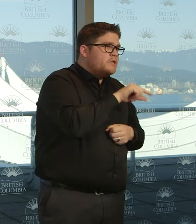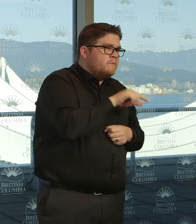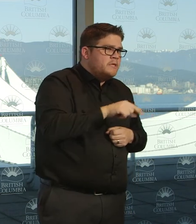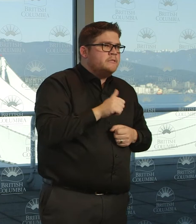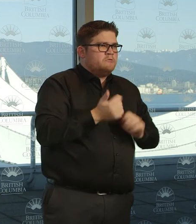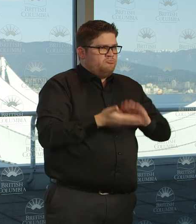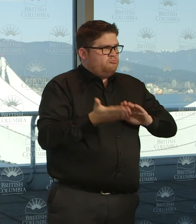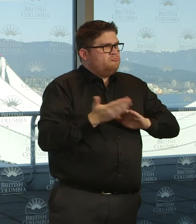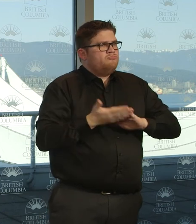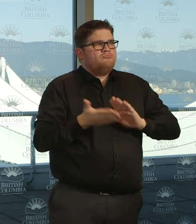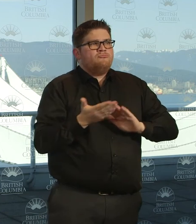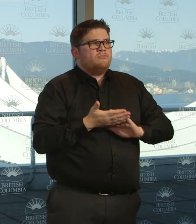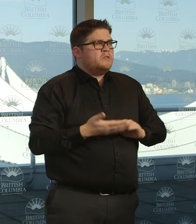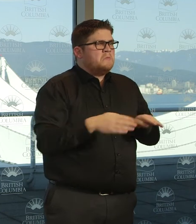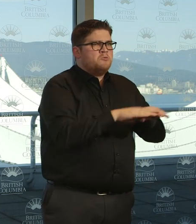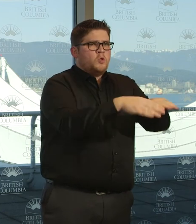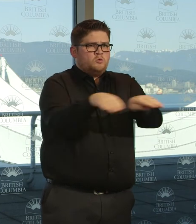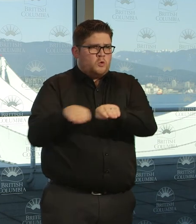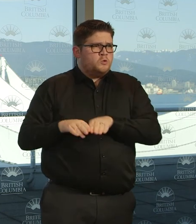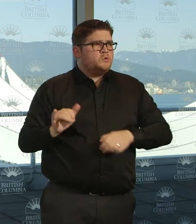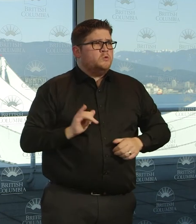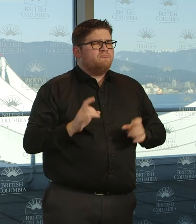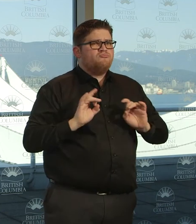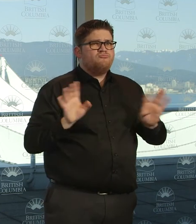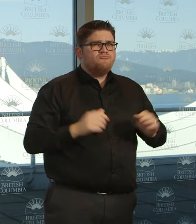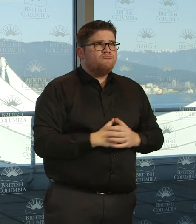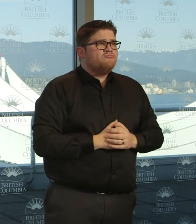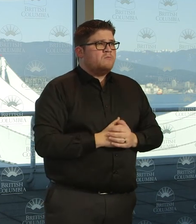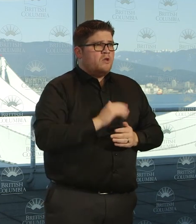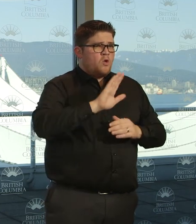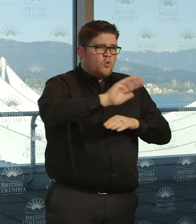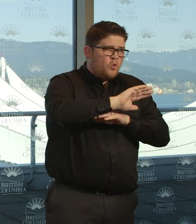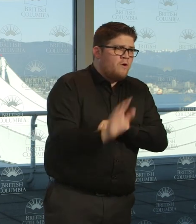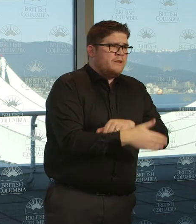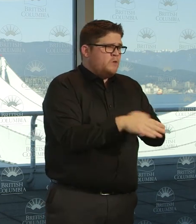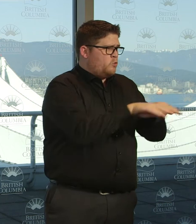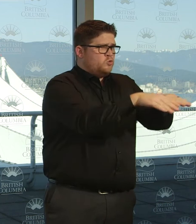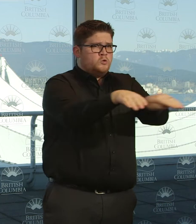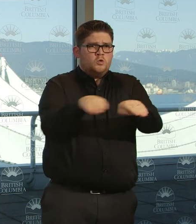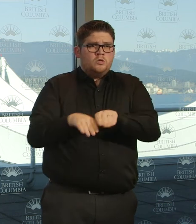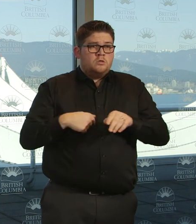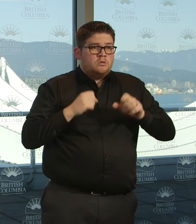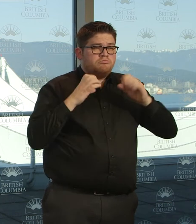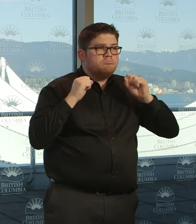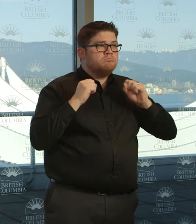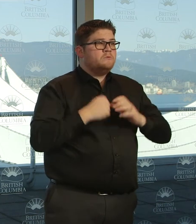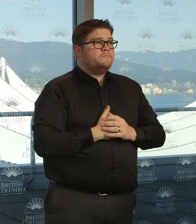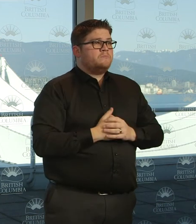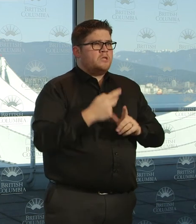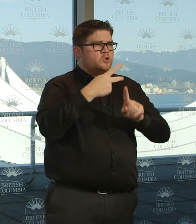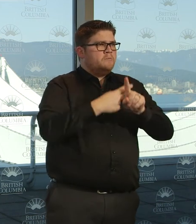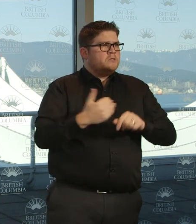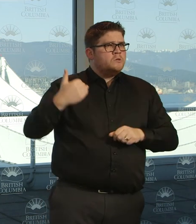And all of these are dramatic. And what, of course, and we wouldn't have imagined taking them months, a month ago or